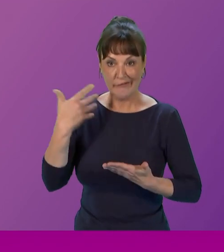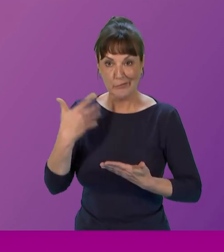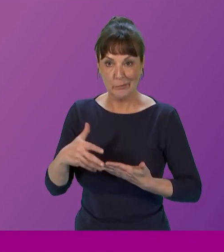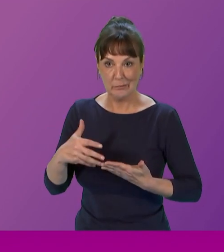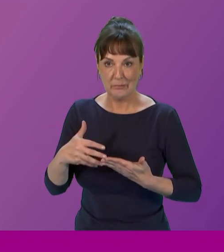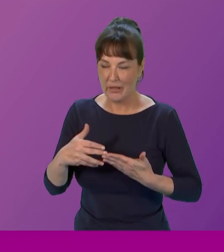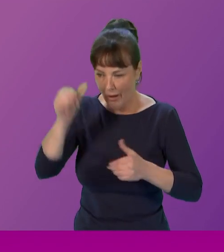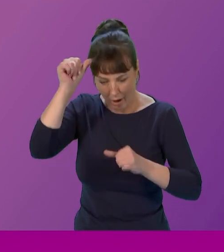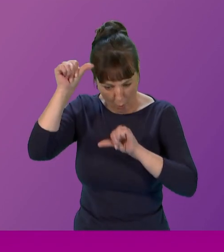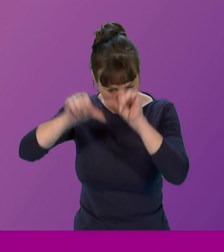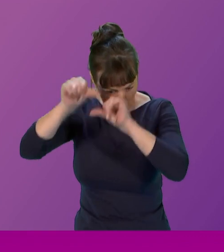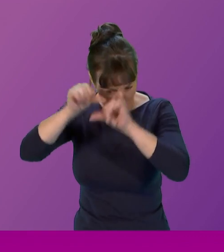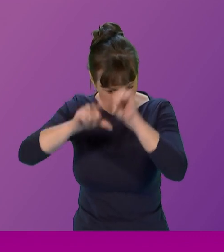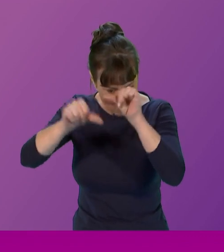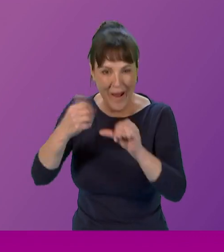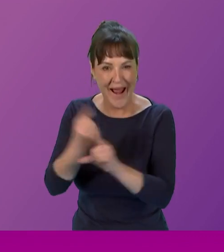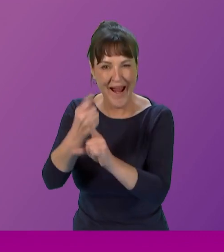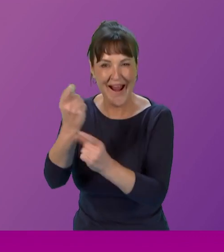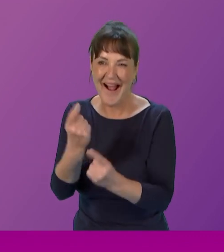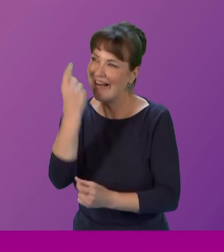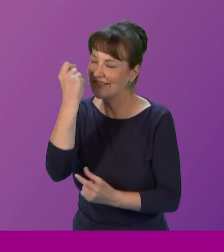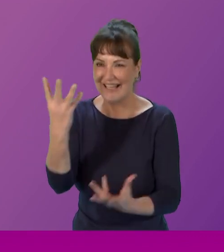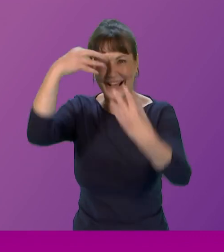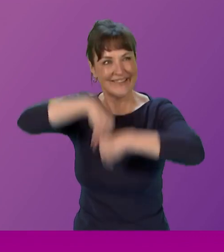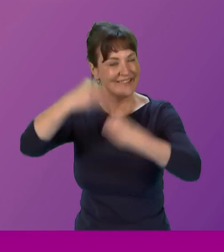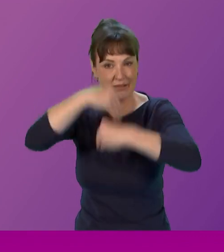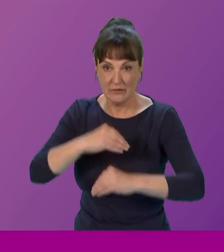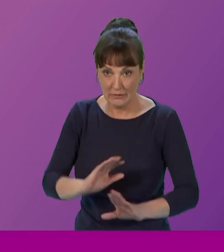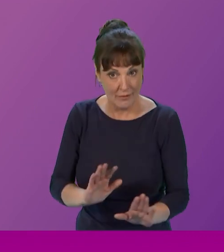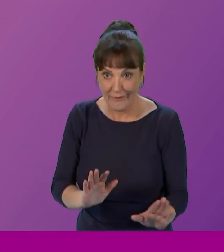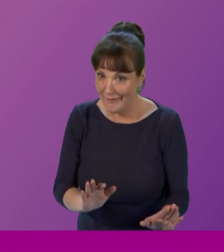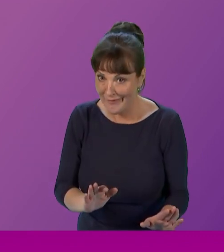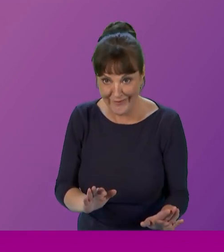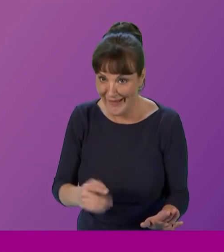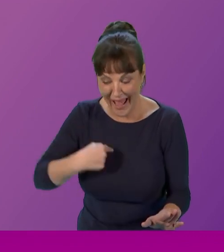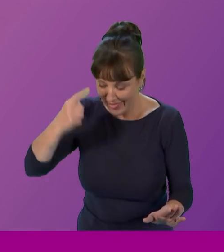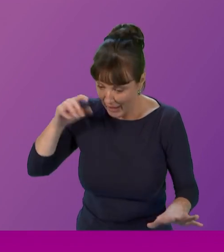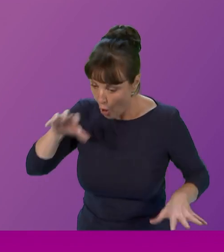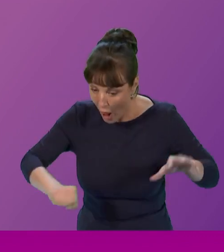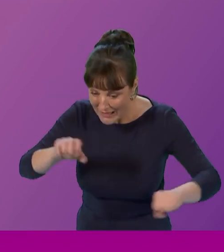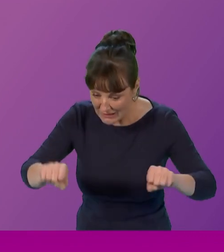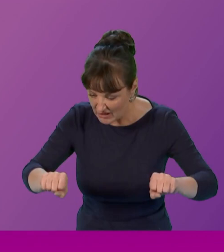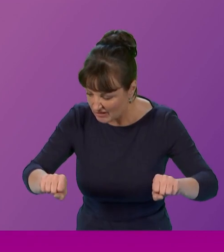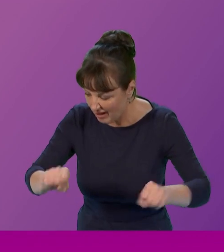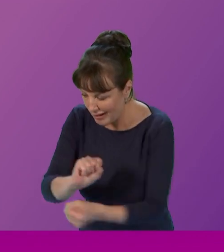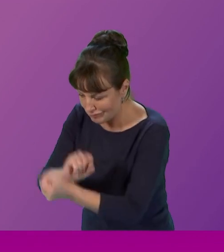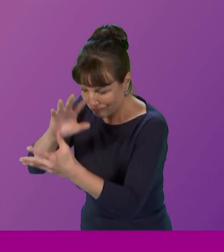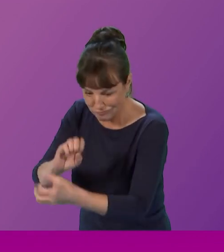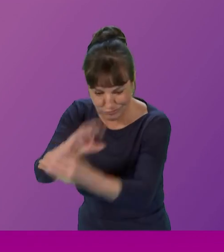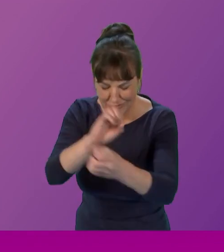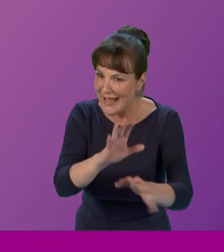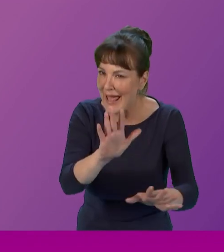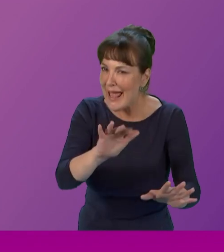in thinking through and processing these ideas and these experiences i think of decolonizing as a journey